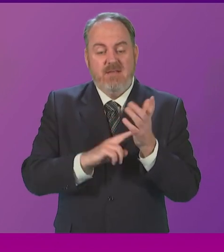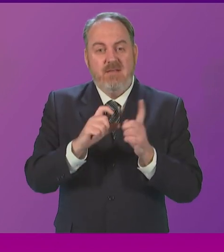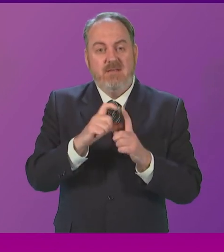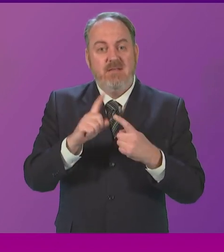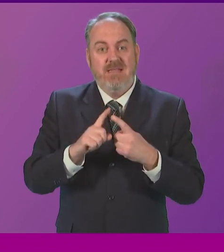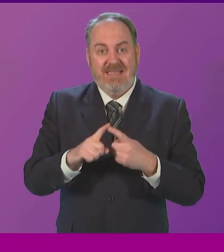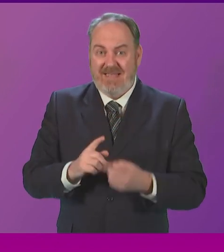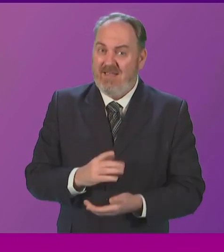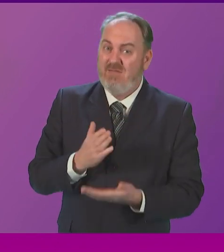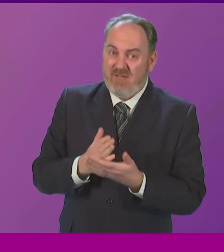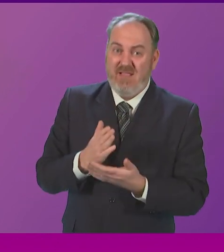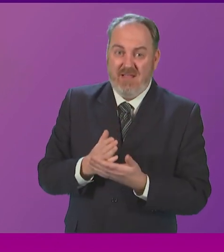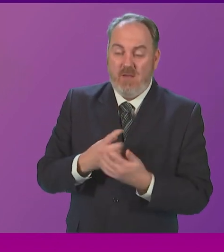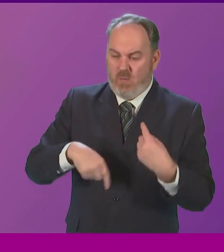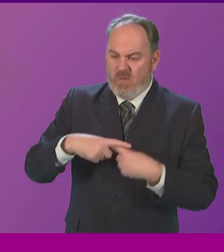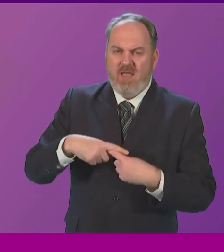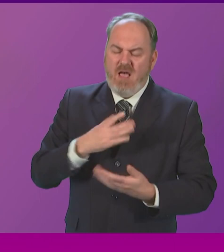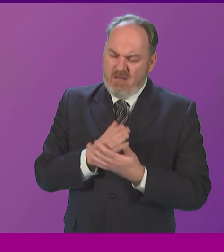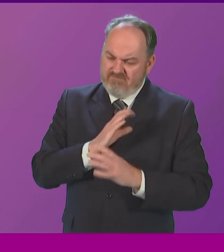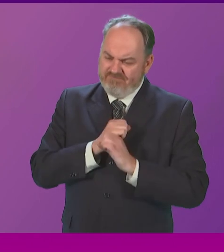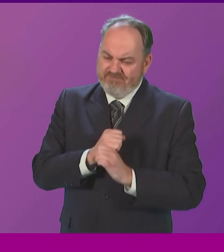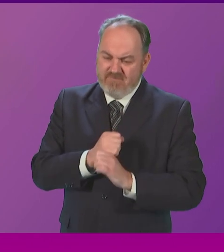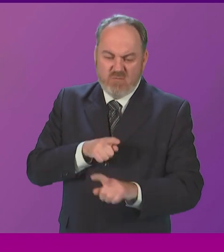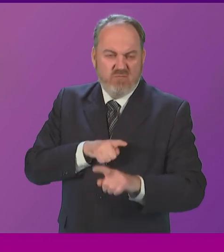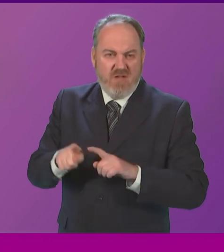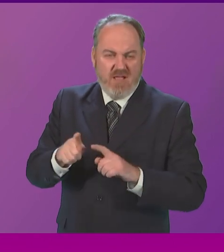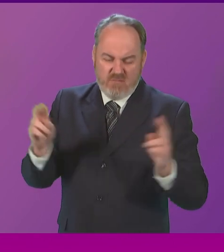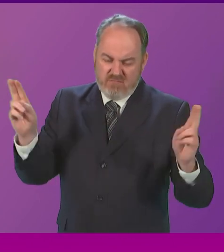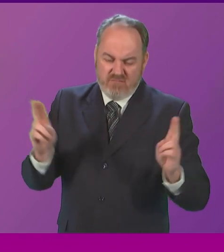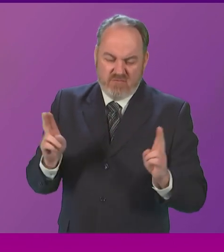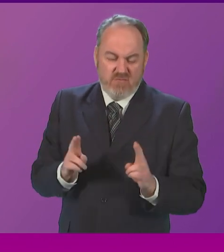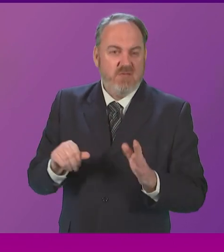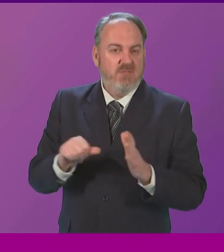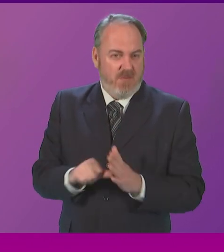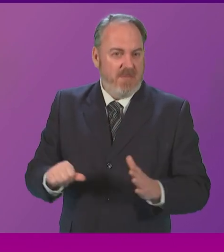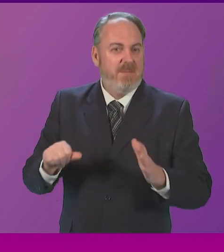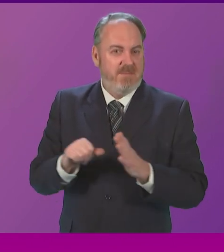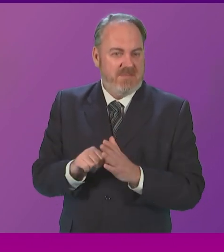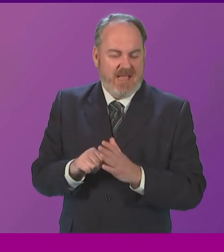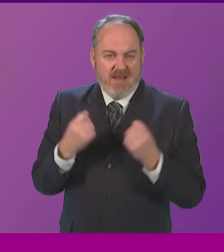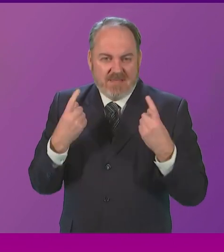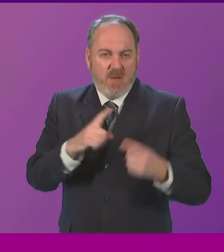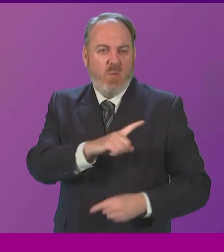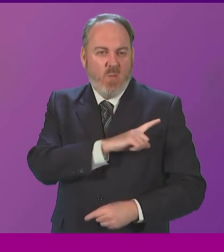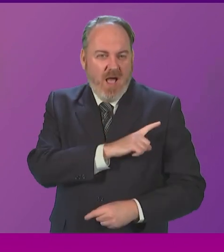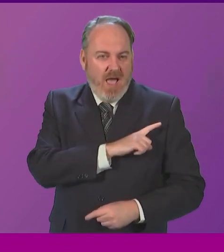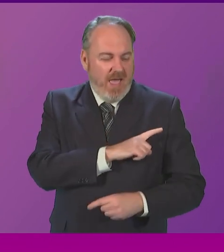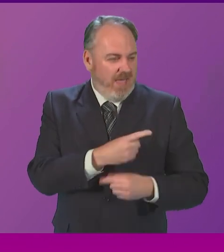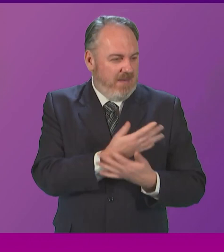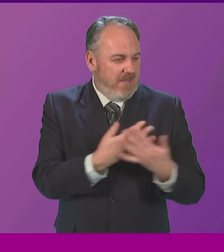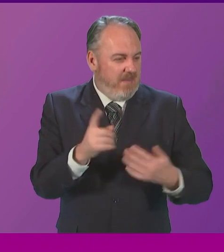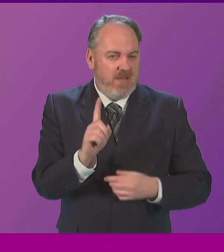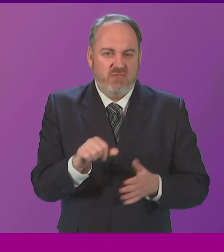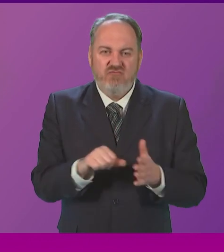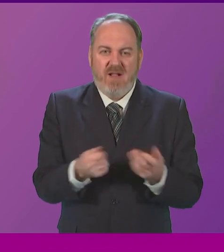that the Scottish Government is committed to take an action within its powers to tackle the root causes of poverty and associated